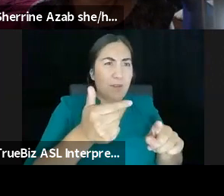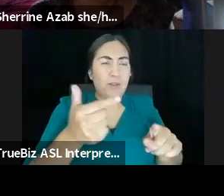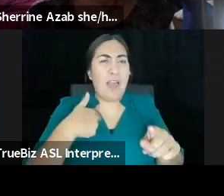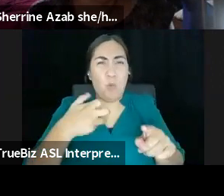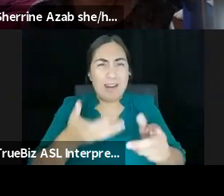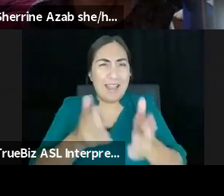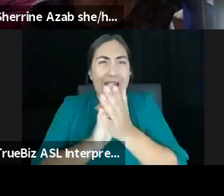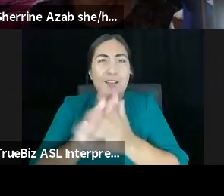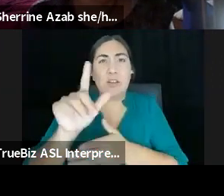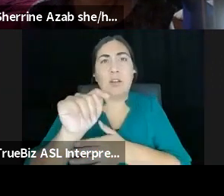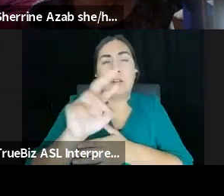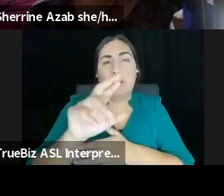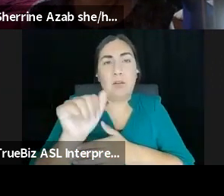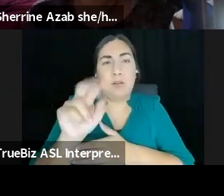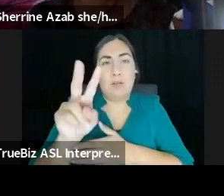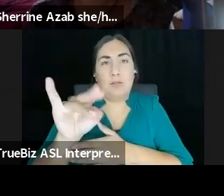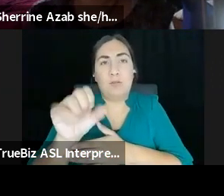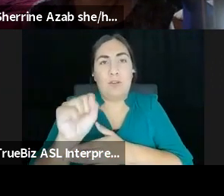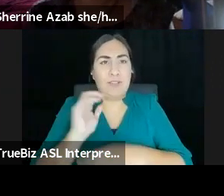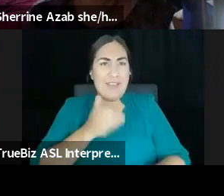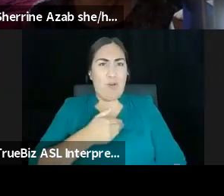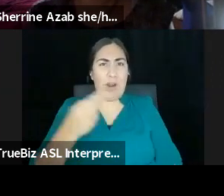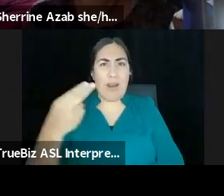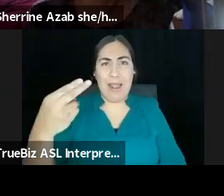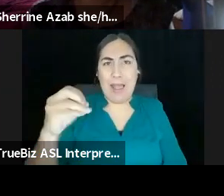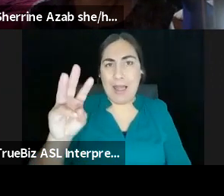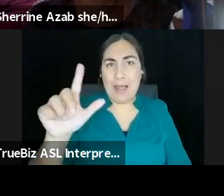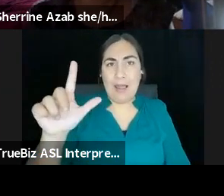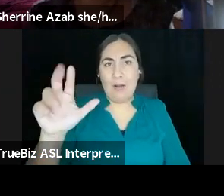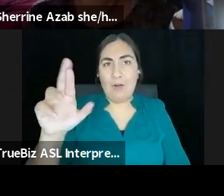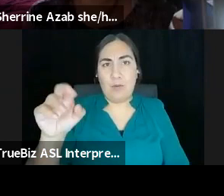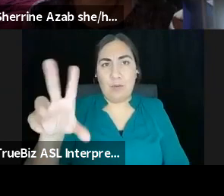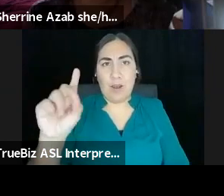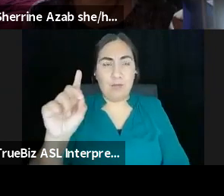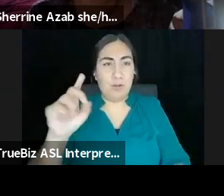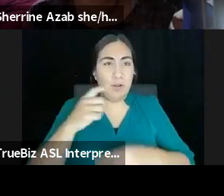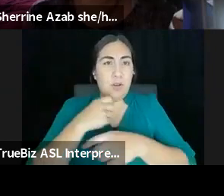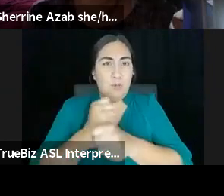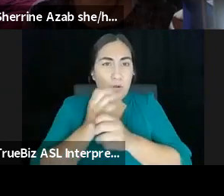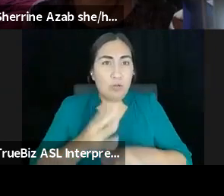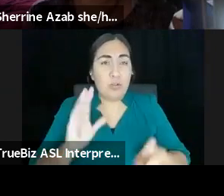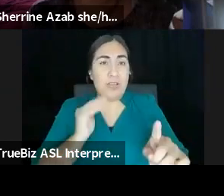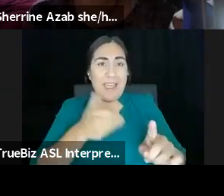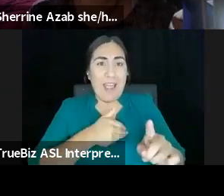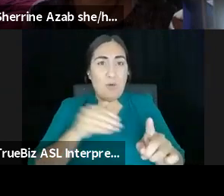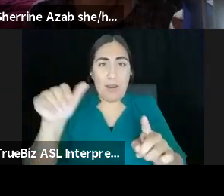Travis, our Howlron producer, if we can stay on a few minutes beyond our ASL interpreters and capture may have to leave. Um,